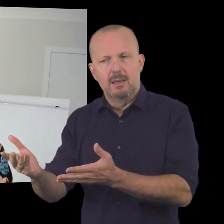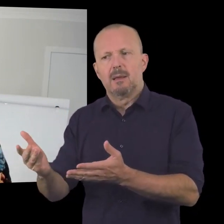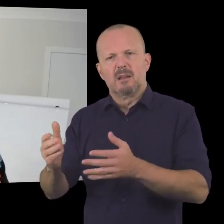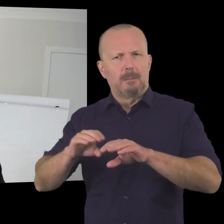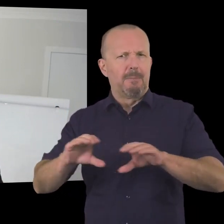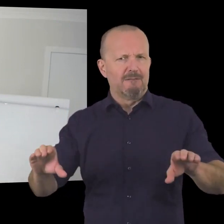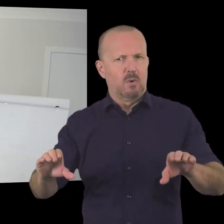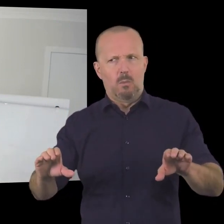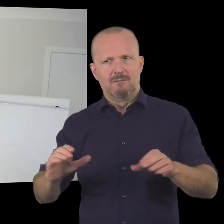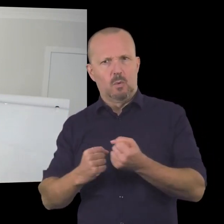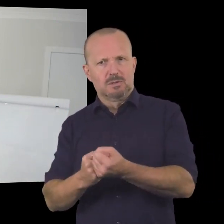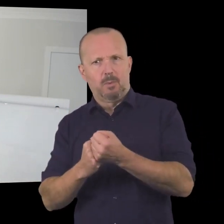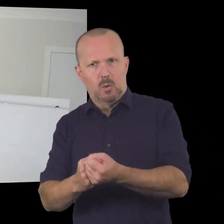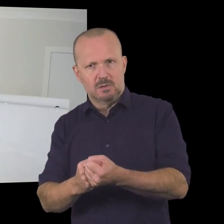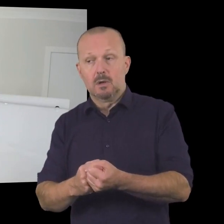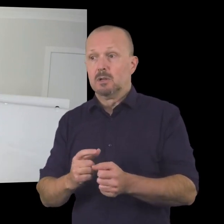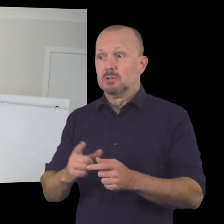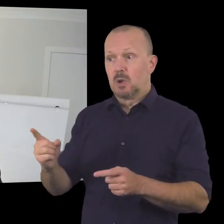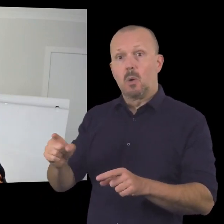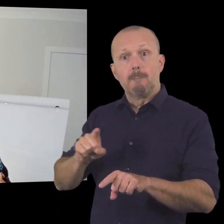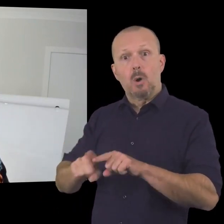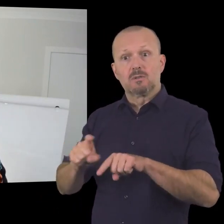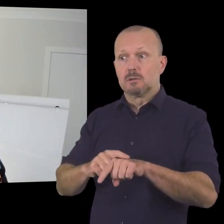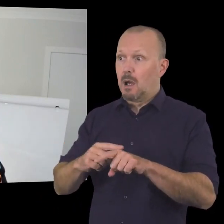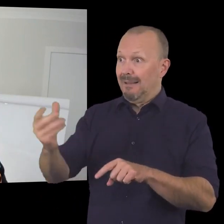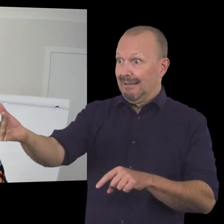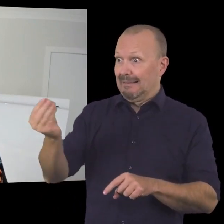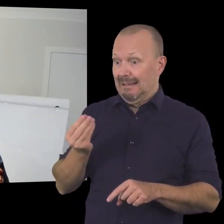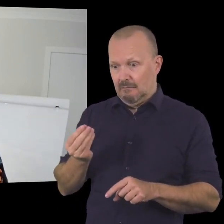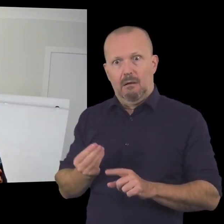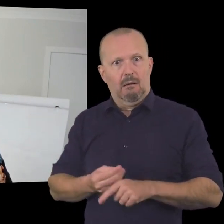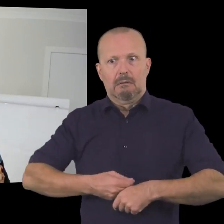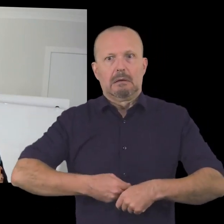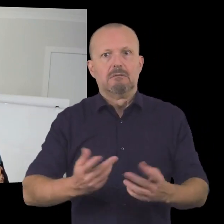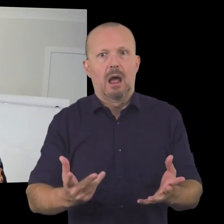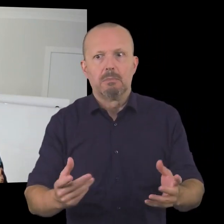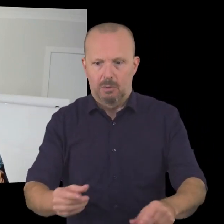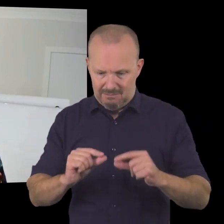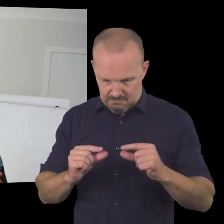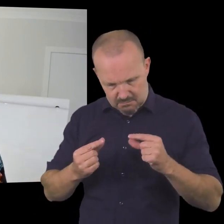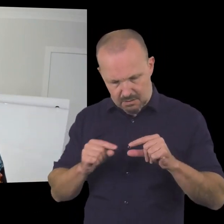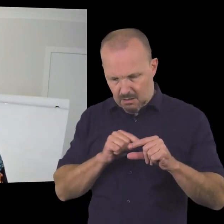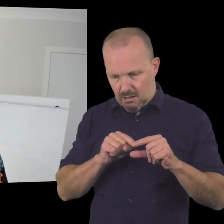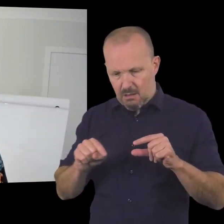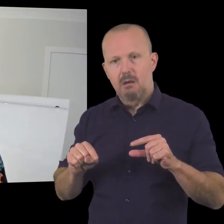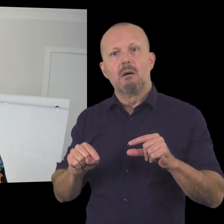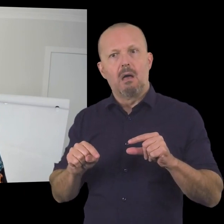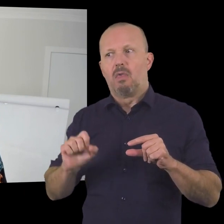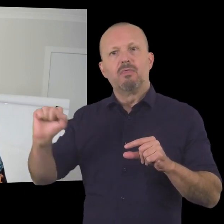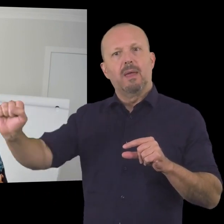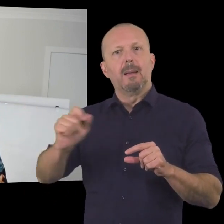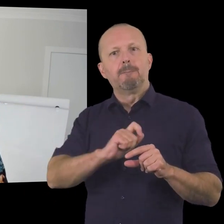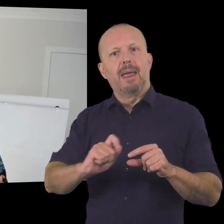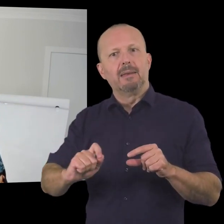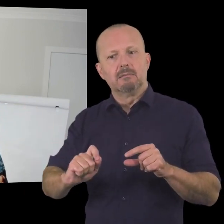software and a event organizing platform for community organizations uh and now most of the time people walk away from an exalt workshop